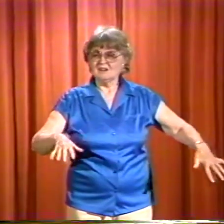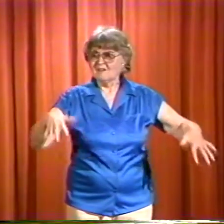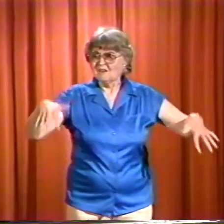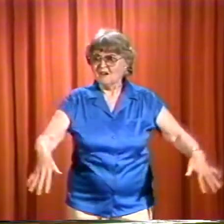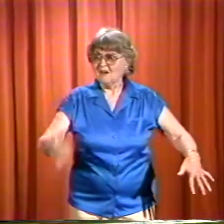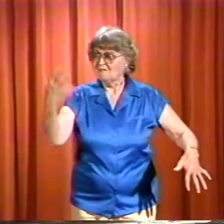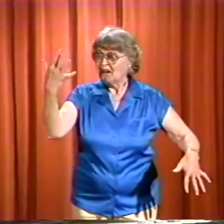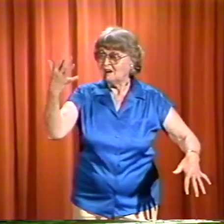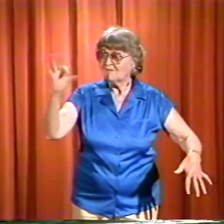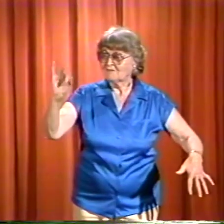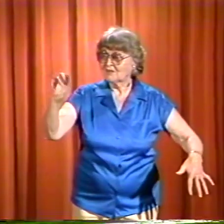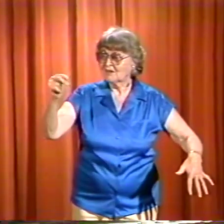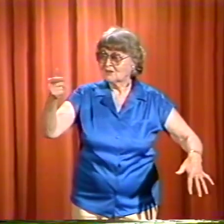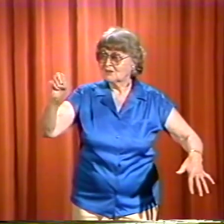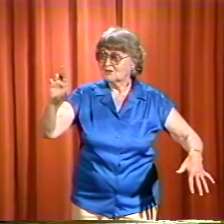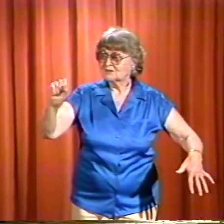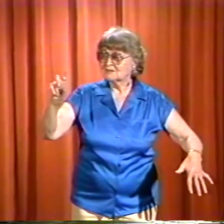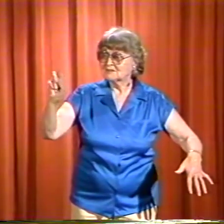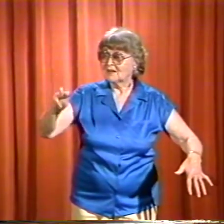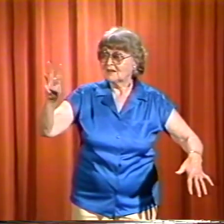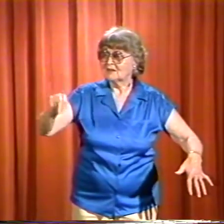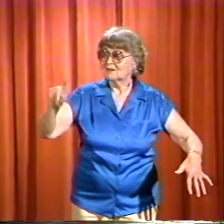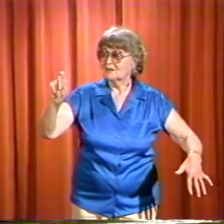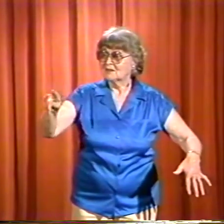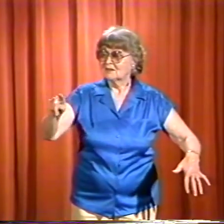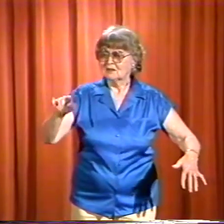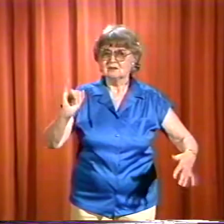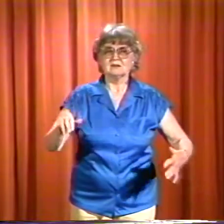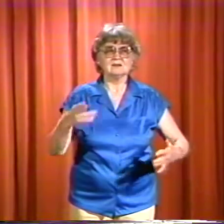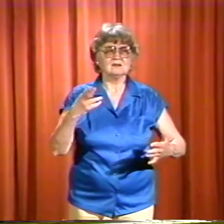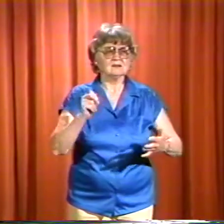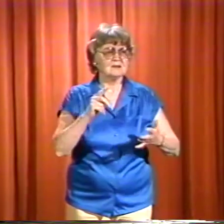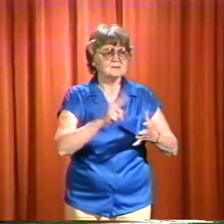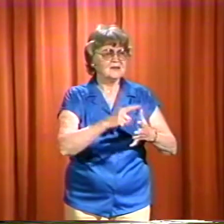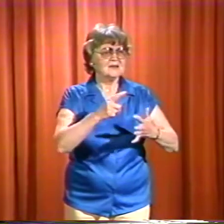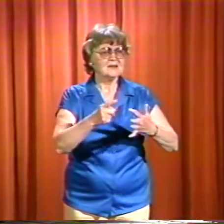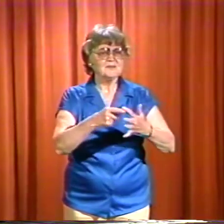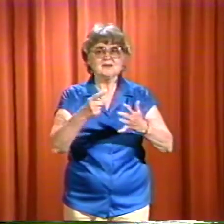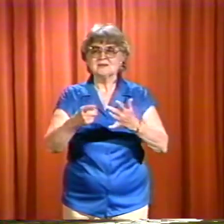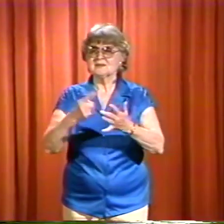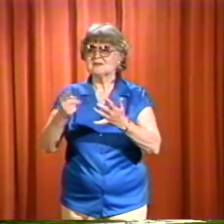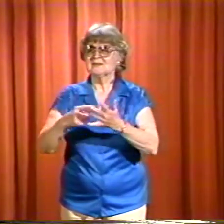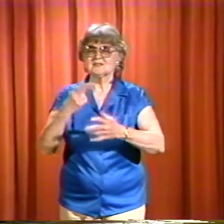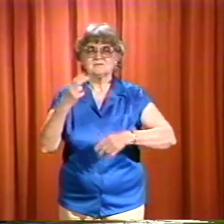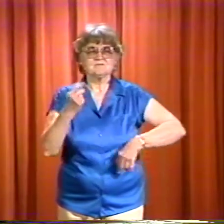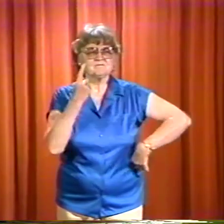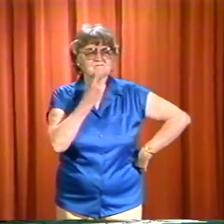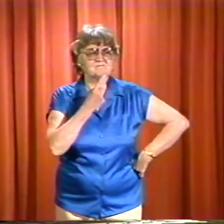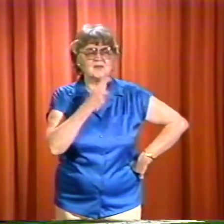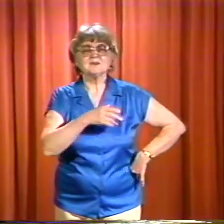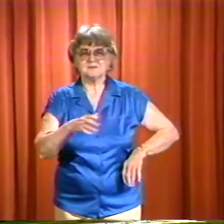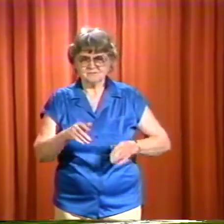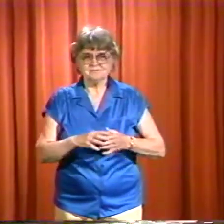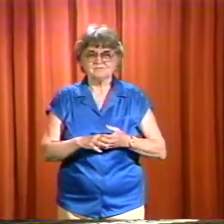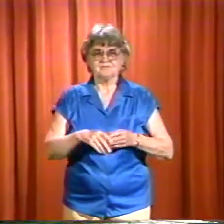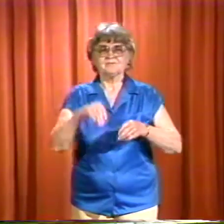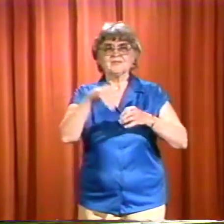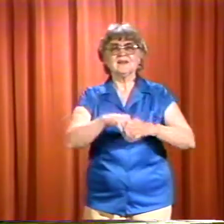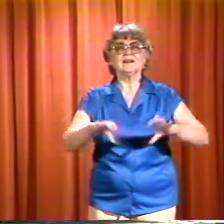What is the English word for this sign? Five fingers down. He realized that the students couldn't spell the words for what they signed,